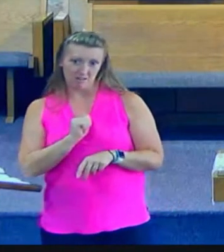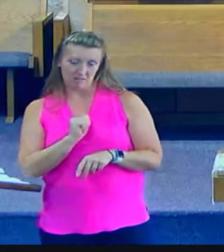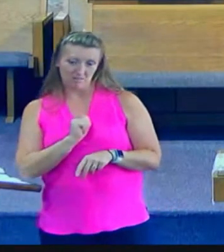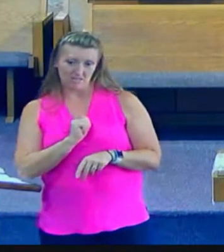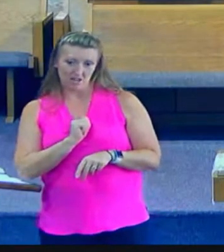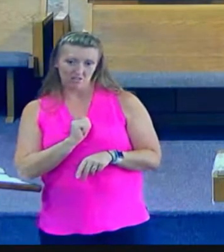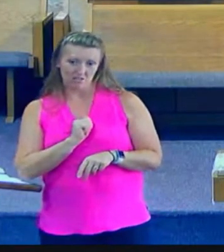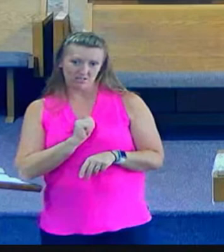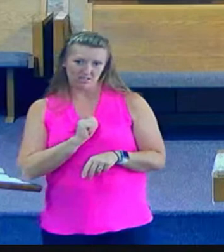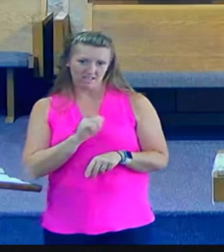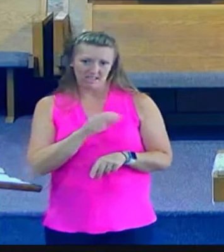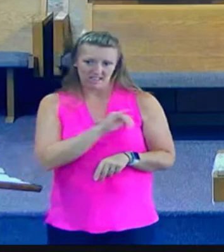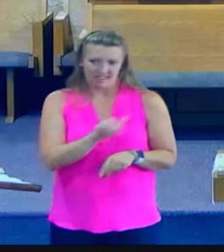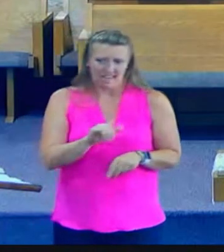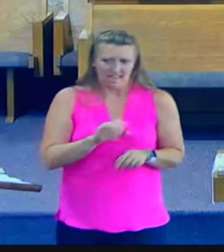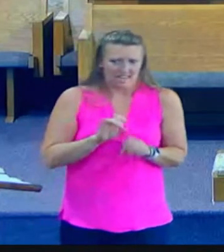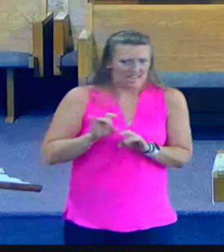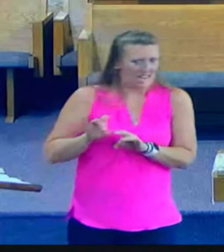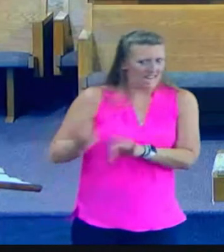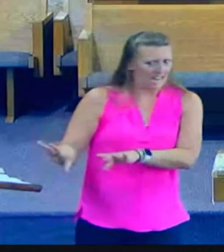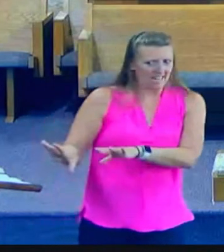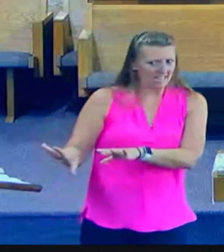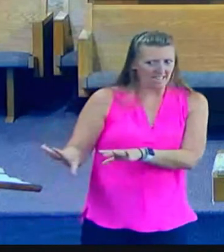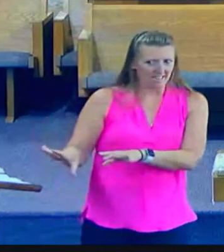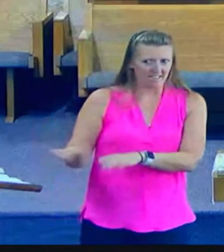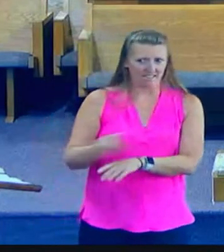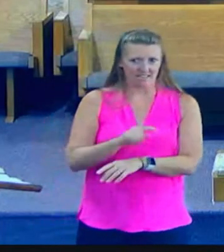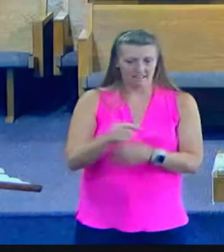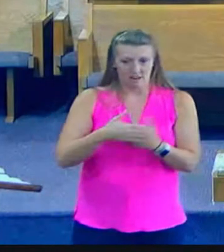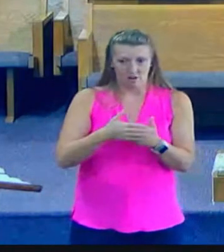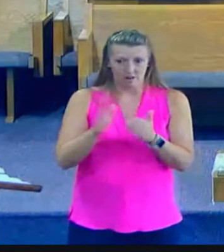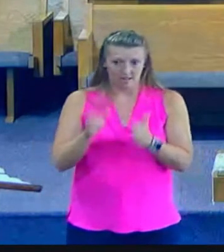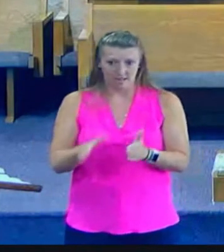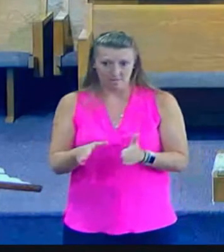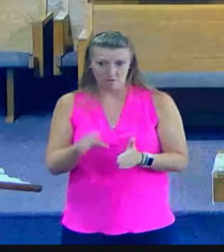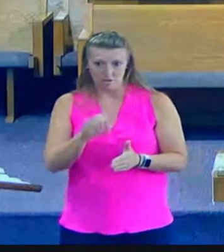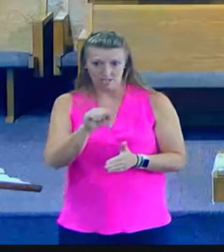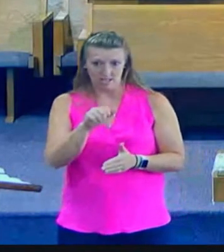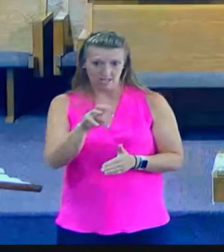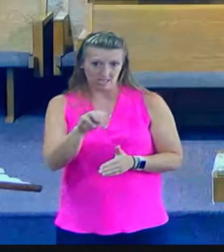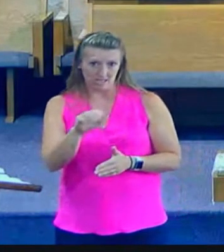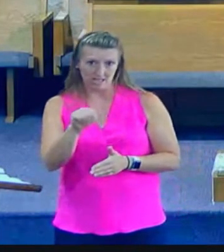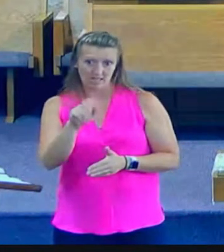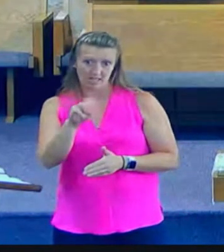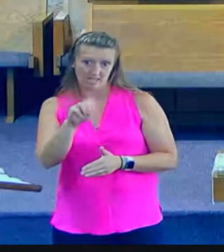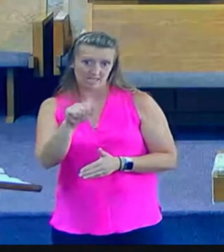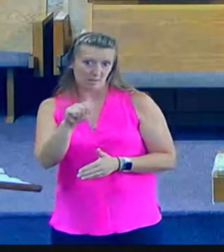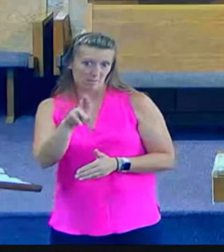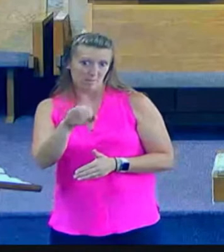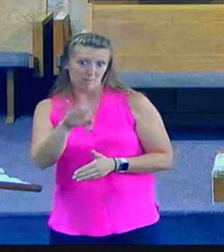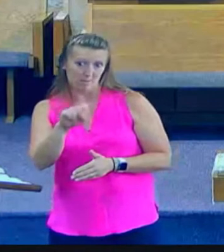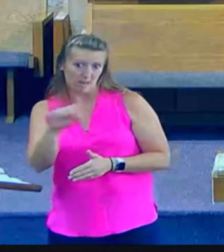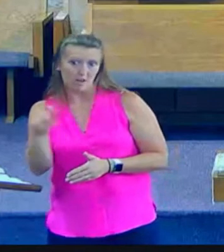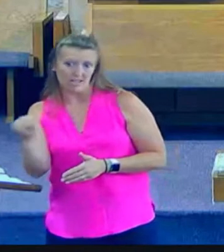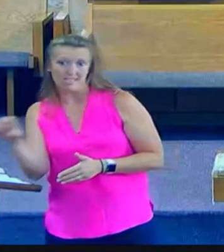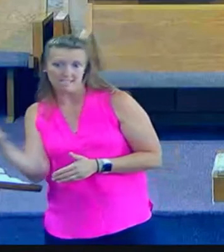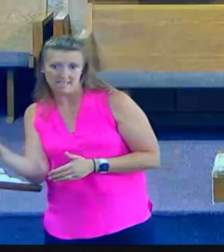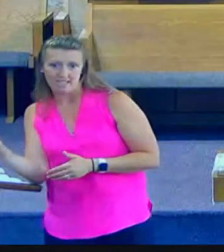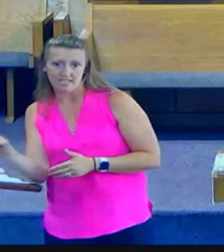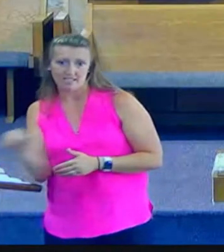Samaritans. So, I refer now to the text that was read for us this morning. On the occasion